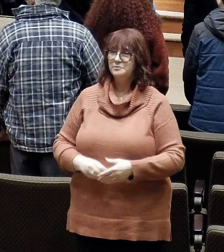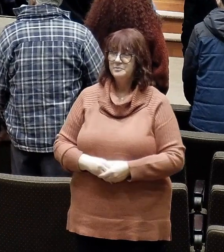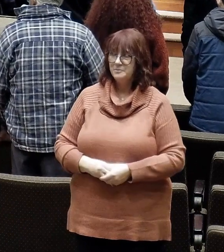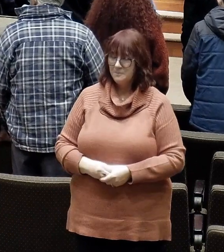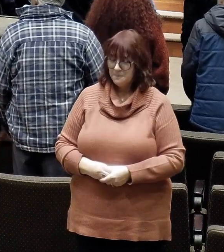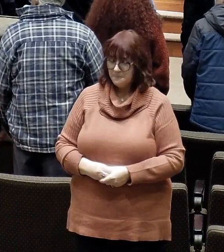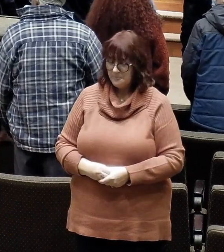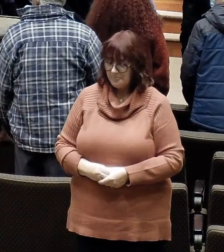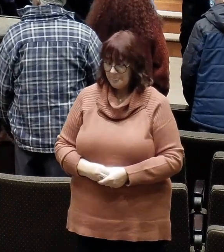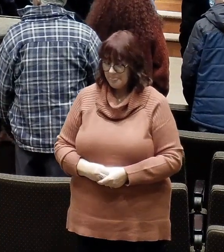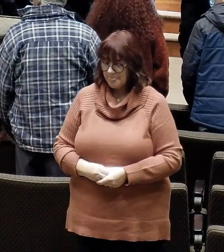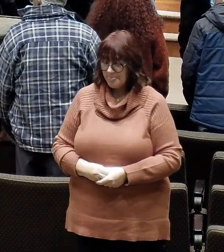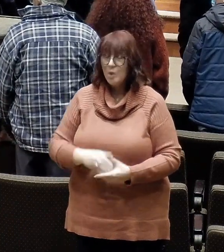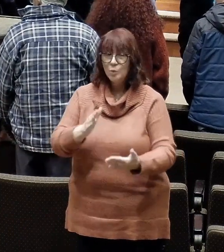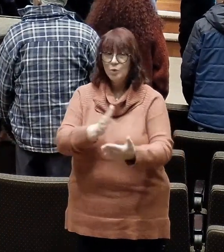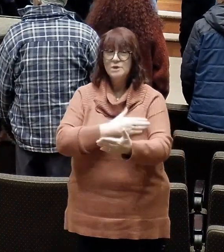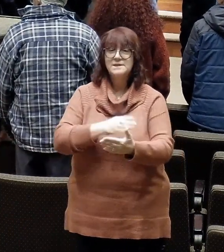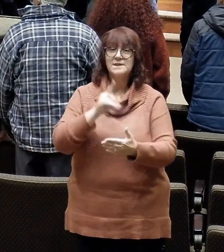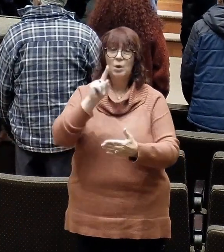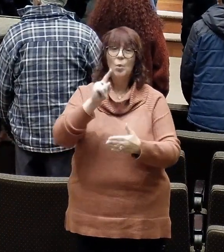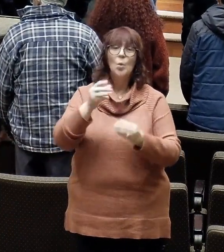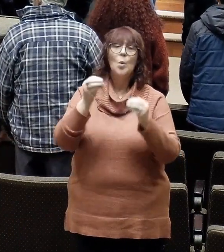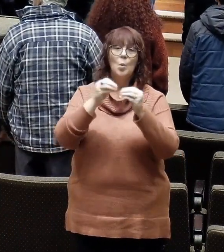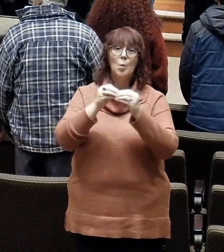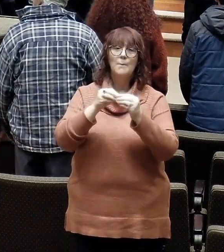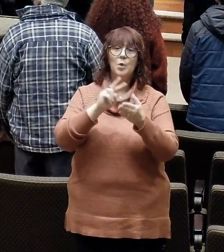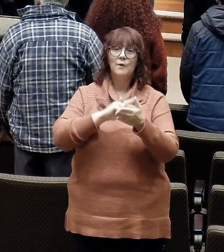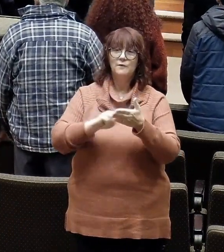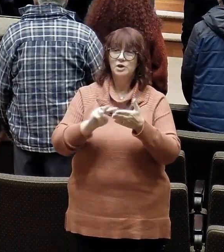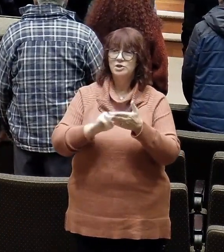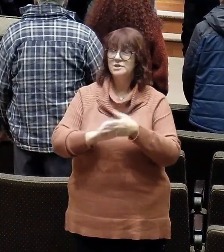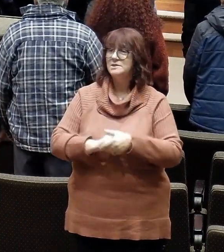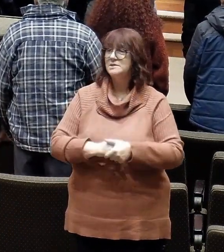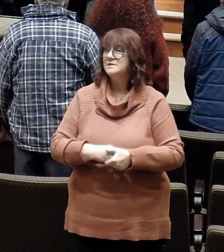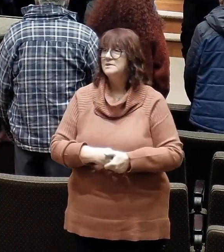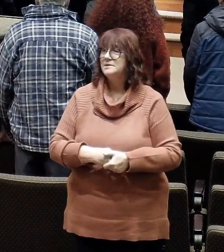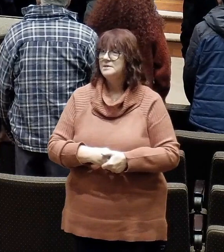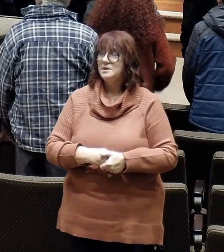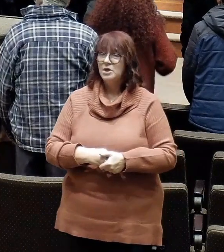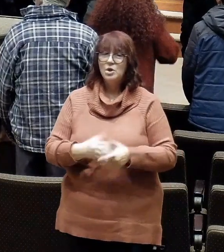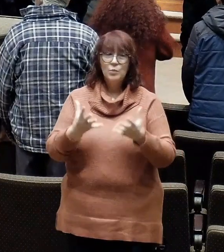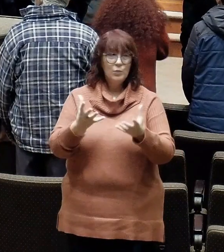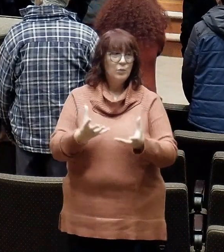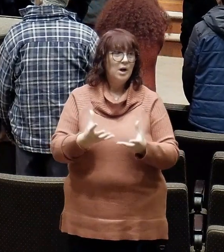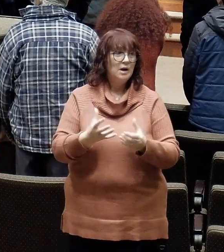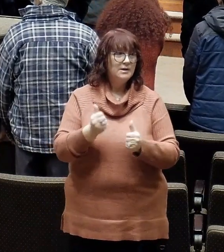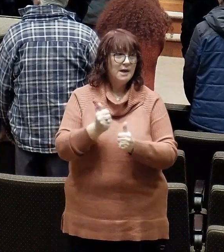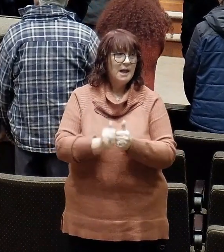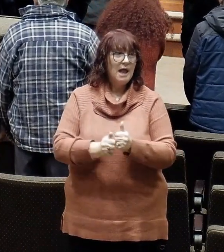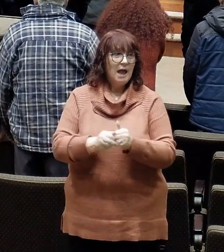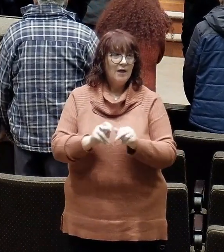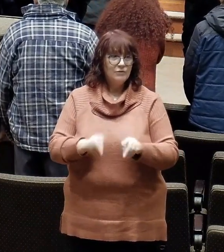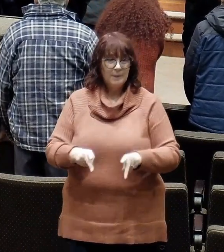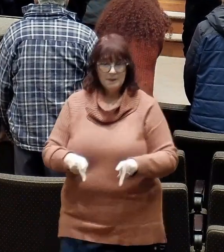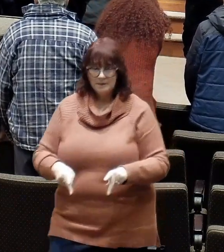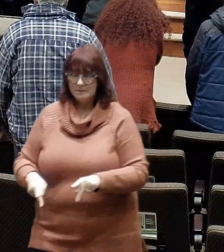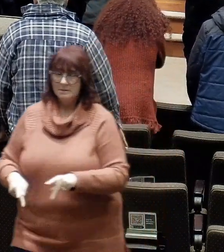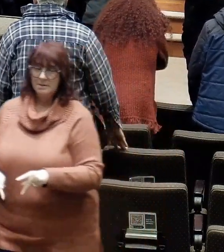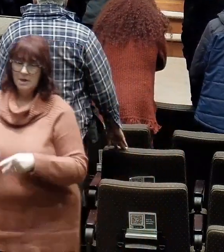now, great song, and you're right there with us. Want to make sure everybody's able to just enjoy that Christmas music and soak it all in and